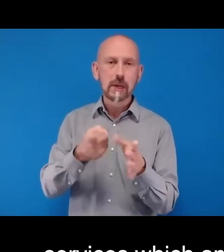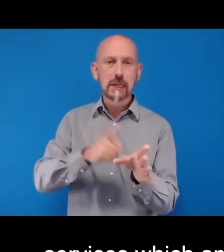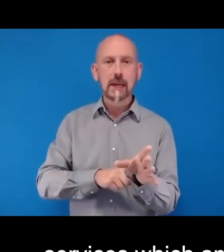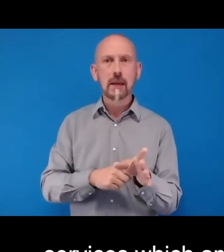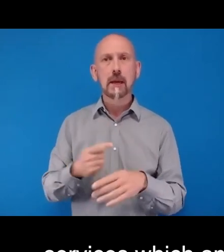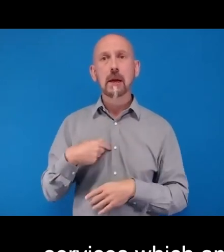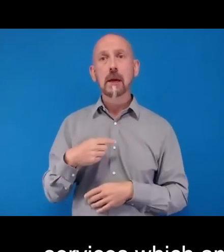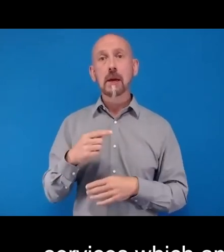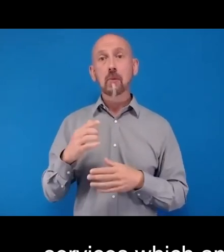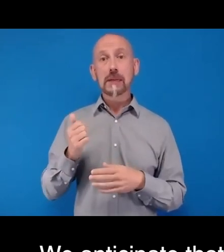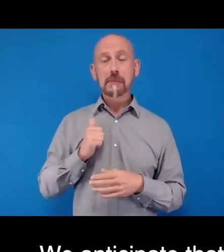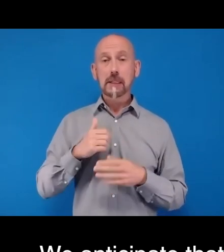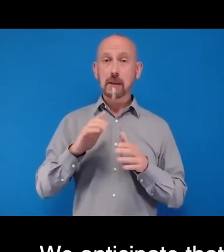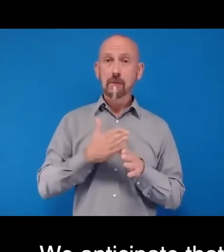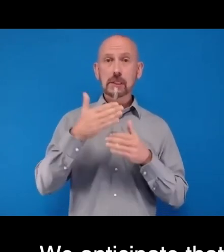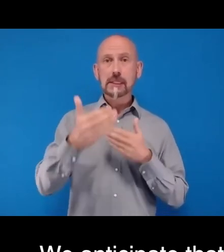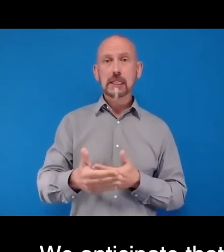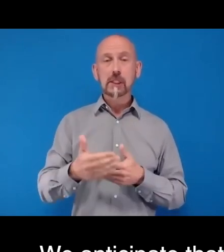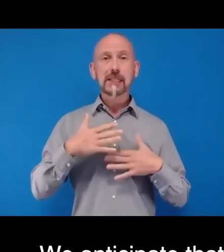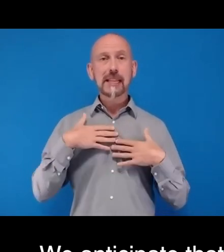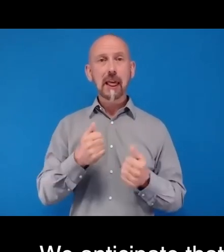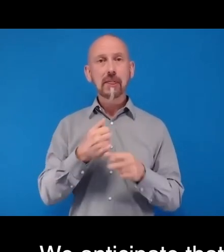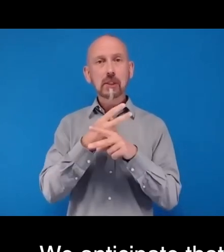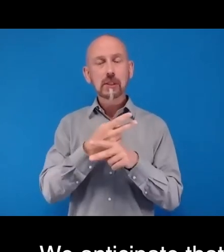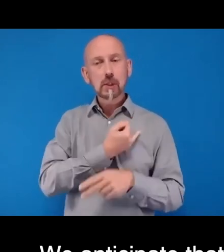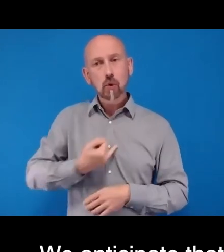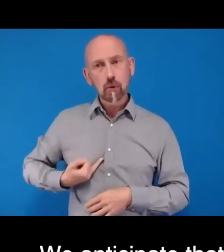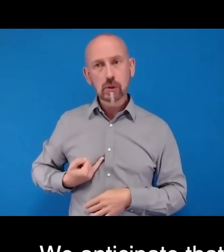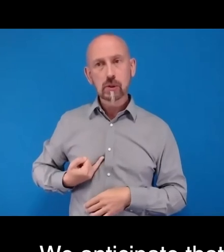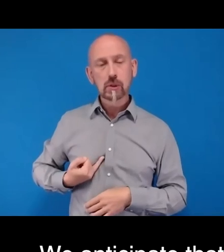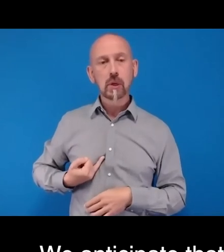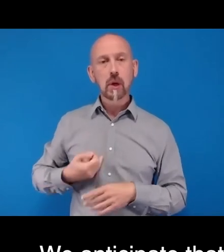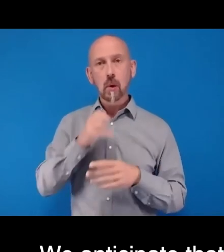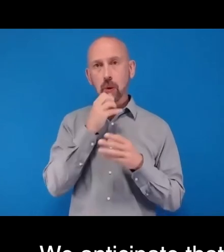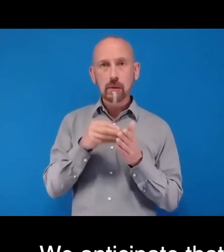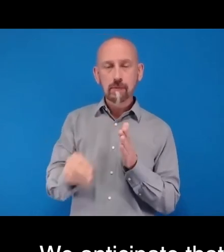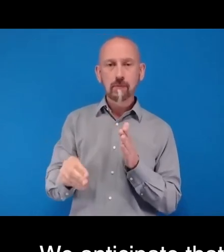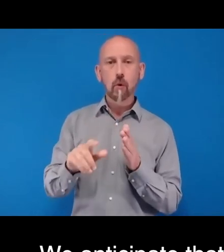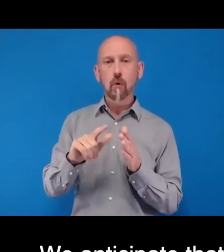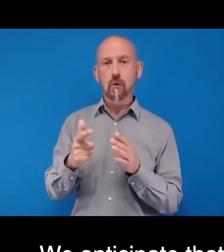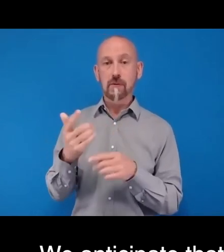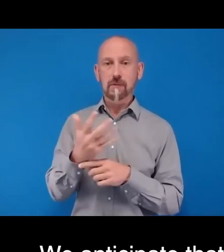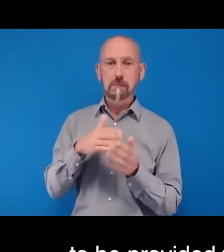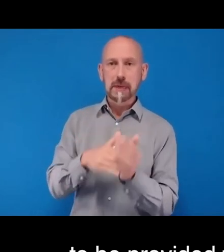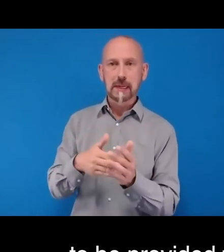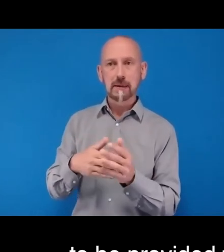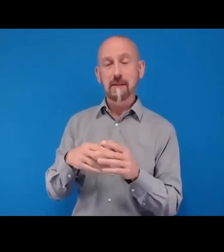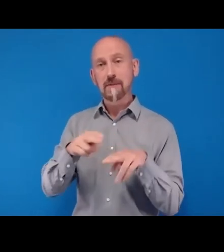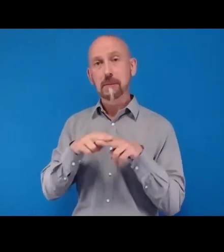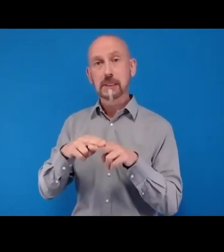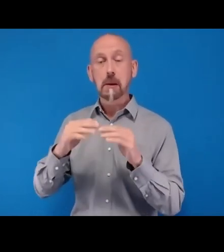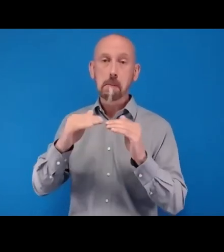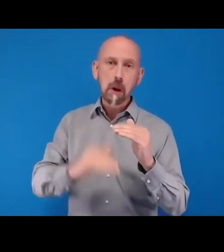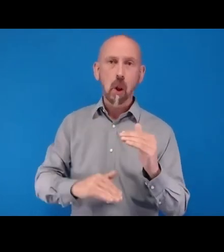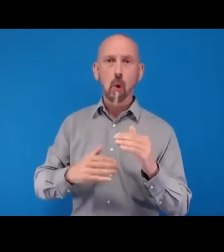insurance is going to be provided to around 15 million poor families living below the poverty line. I